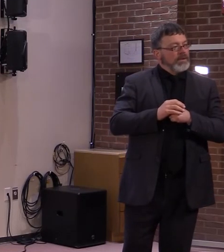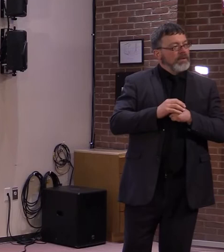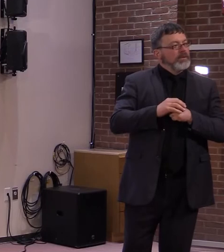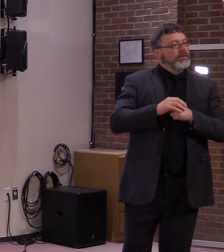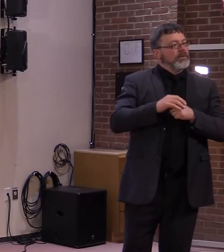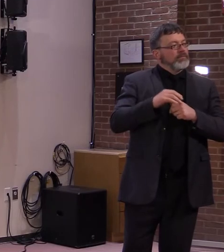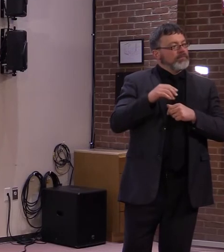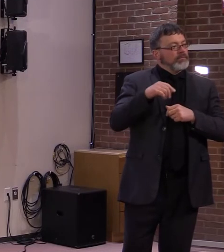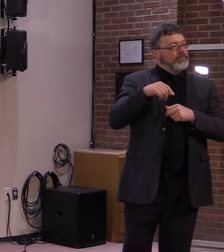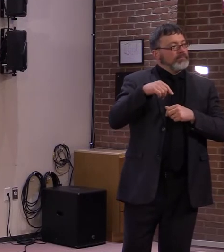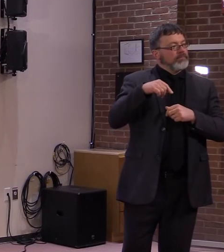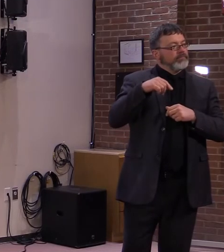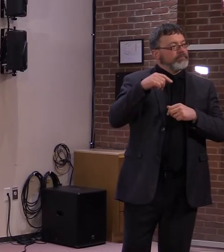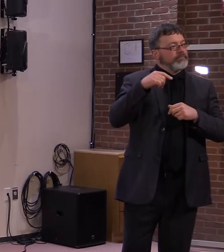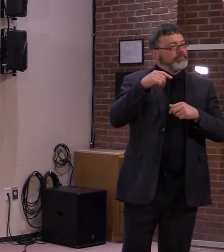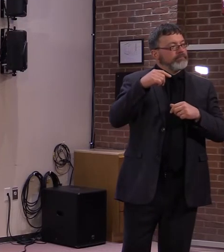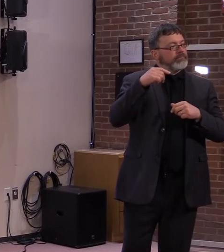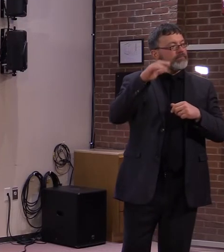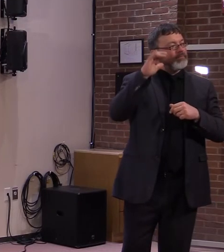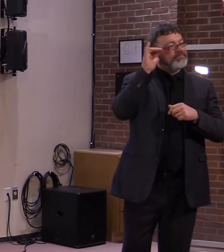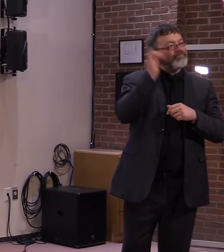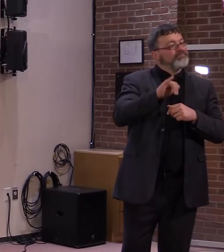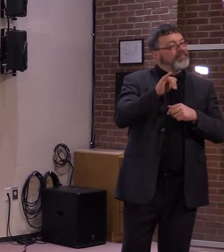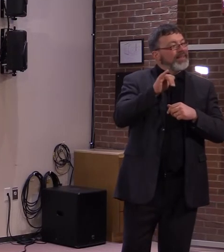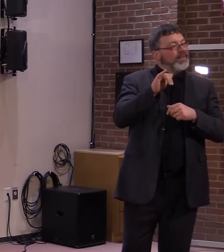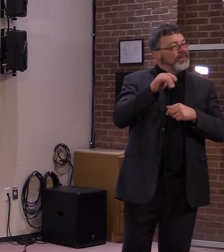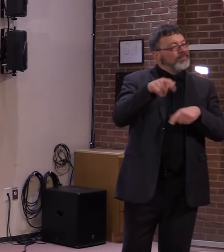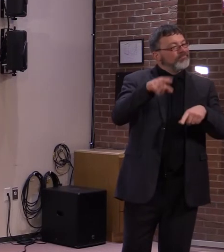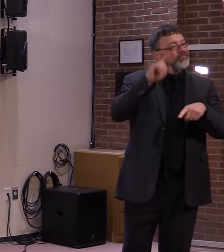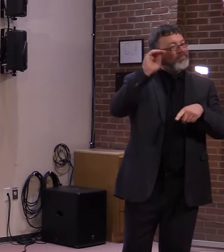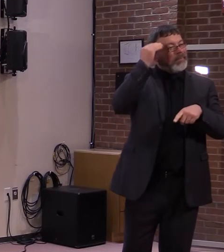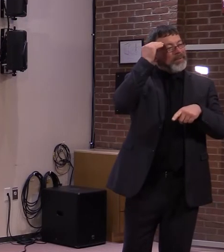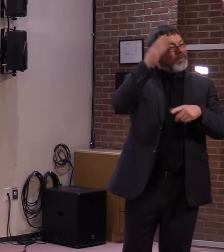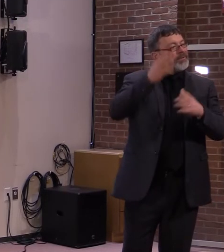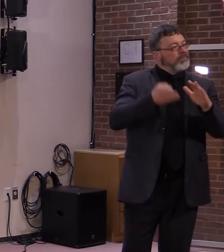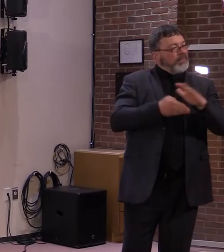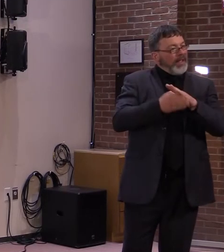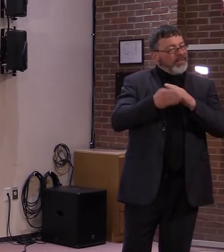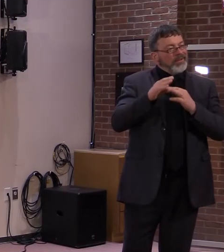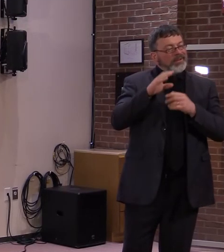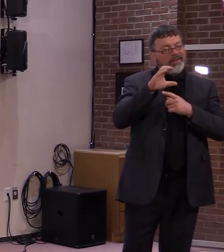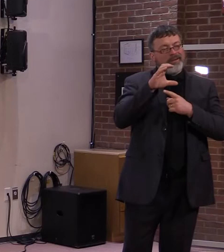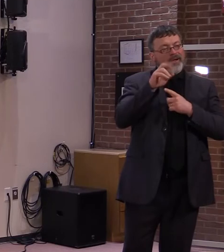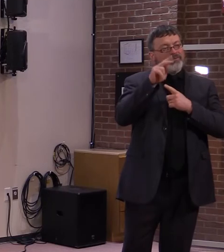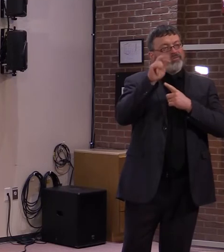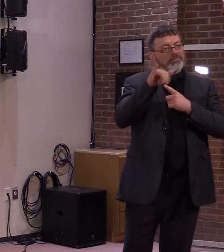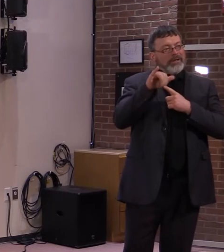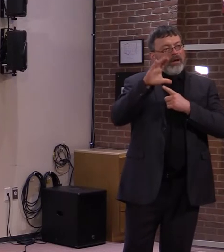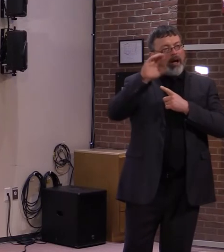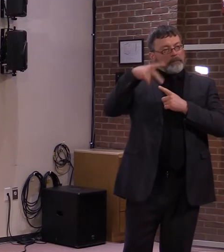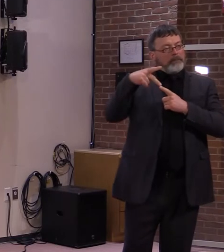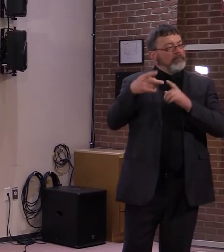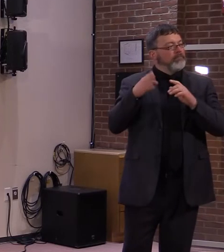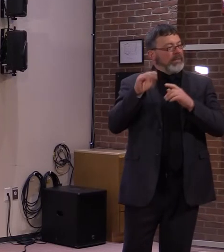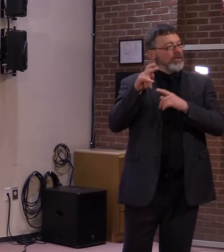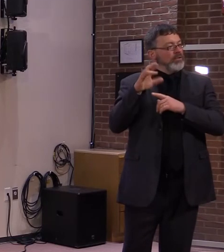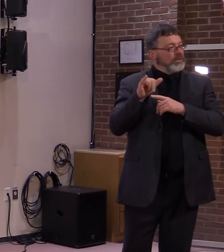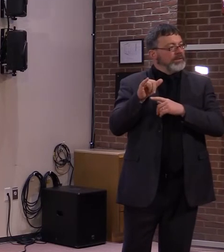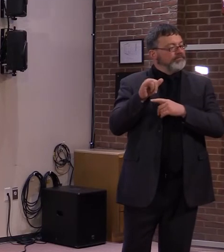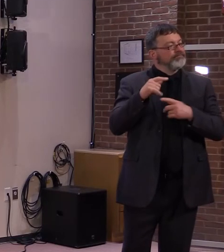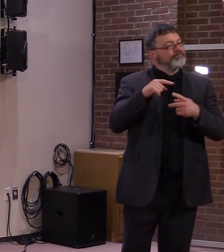Harrington, are you going to have any job fairs or anything in Burlington, Brattleboro or anything like that? Is that anything planned yet?